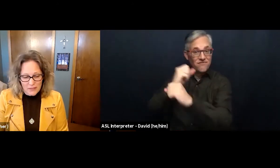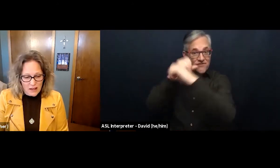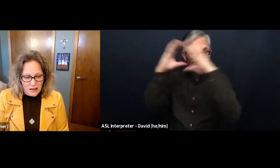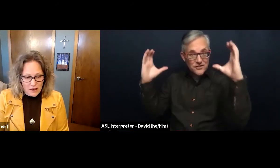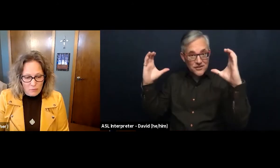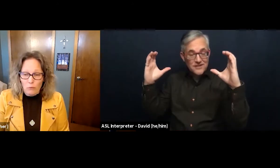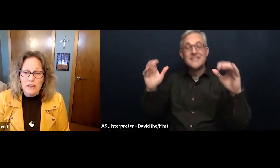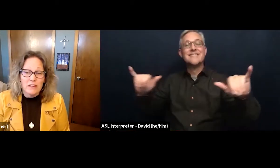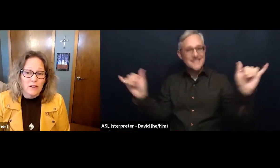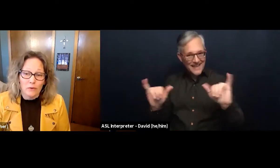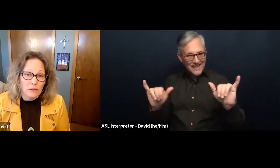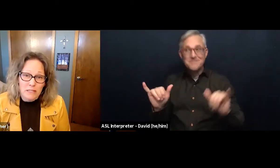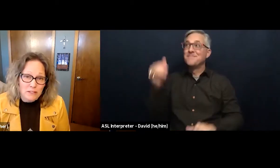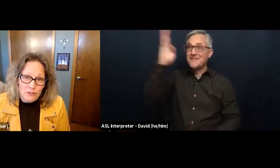But we are only messengers.